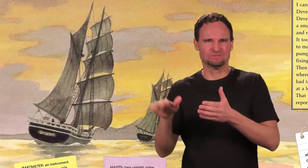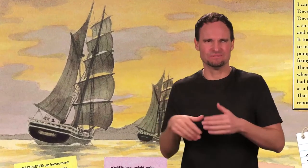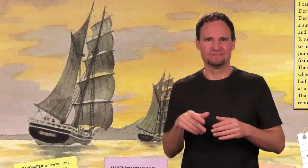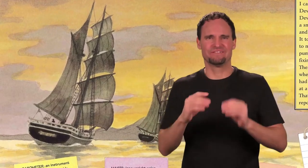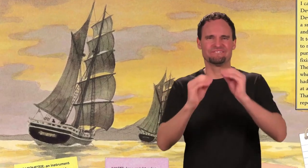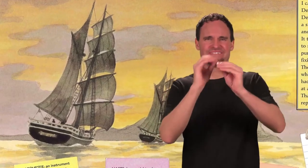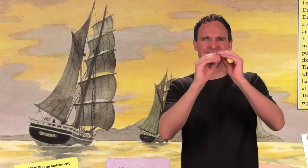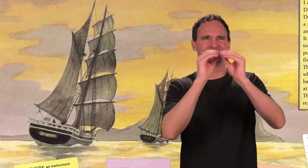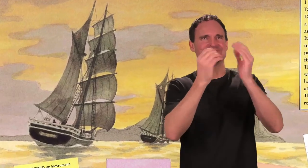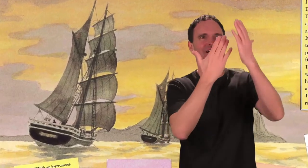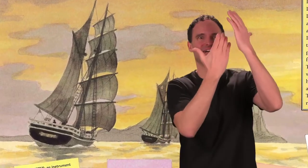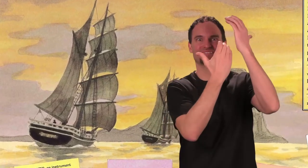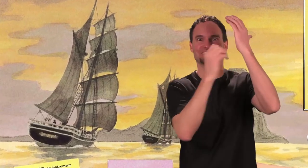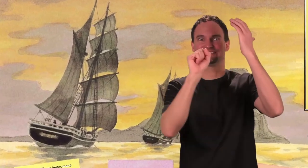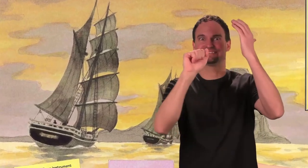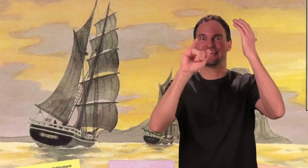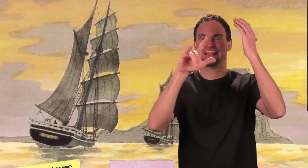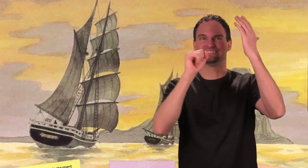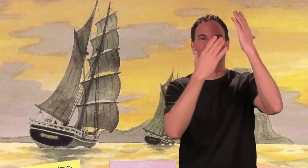and masts.